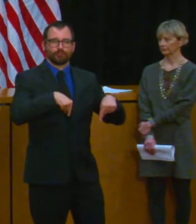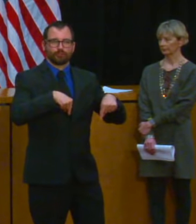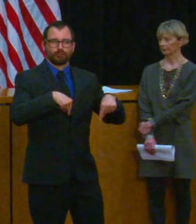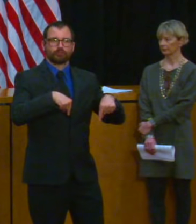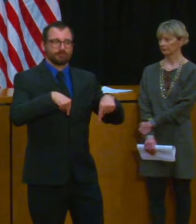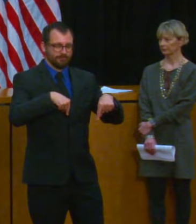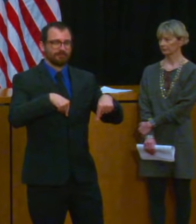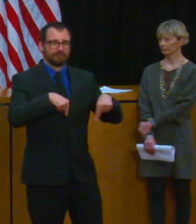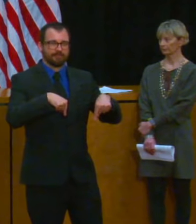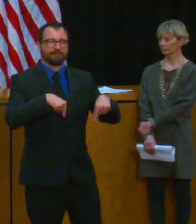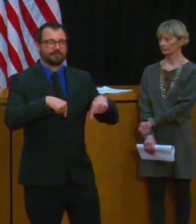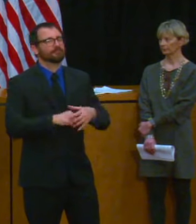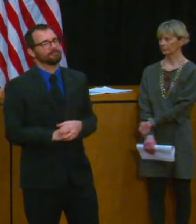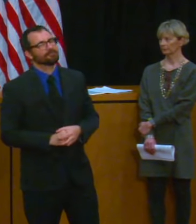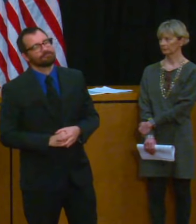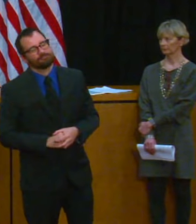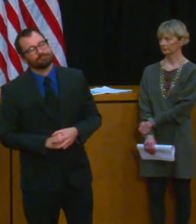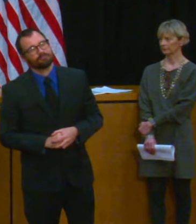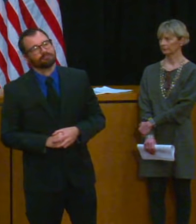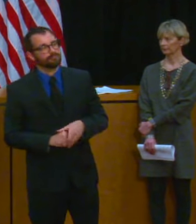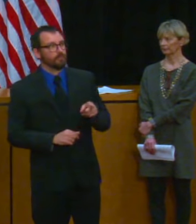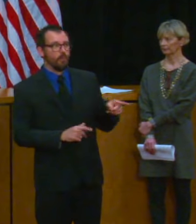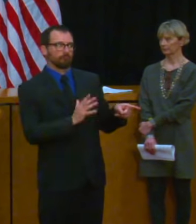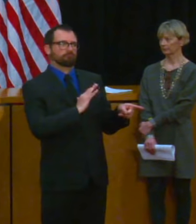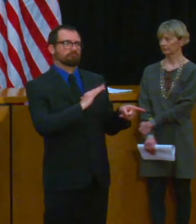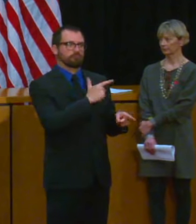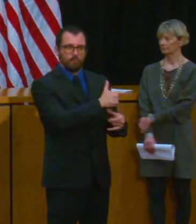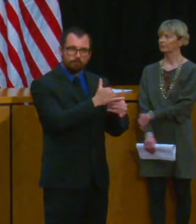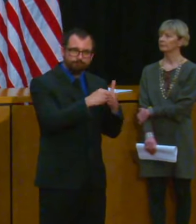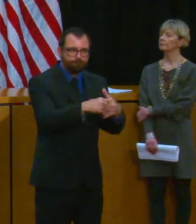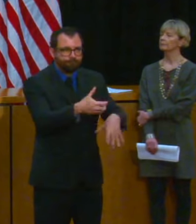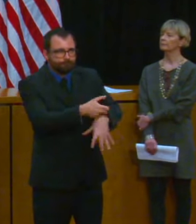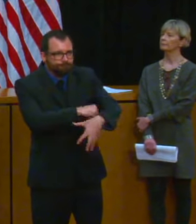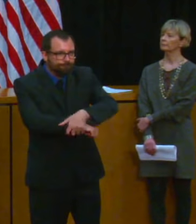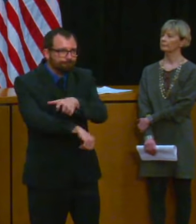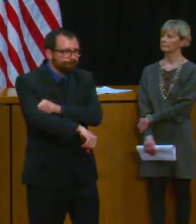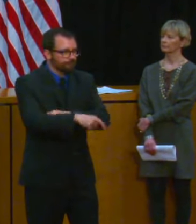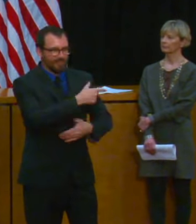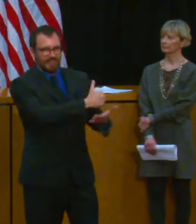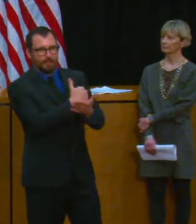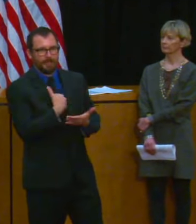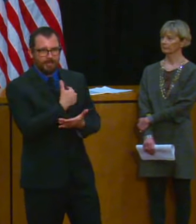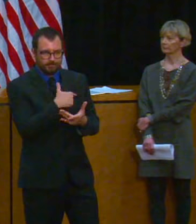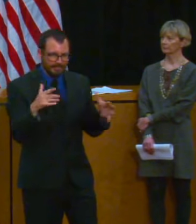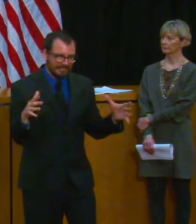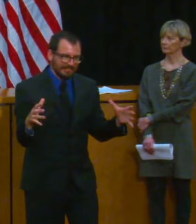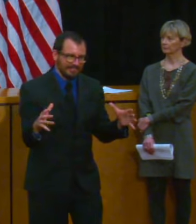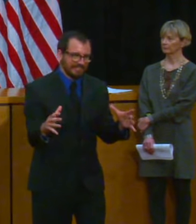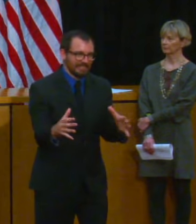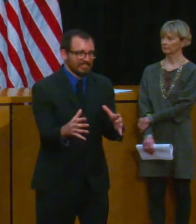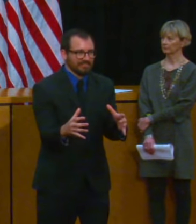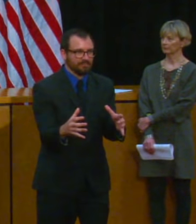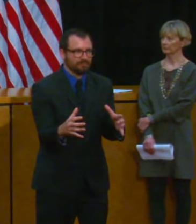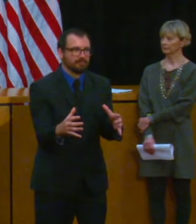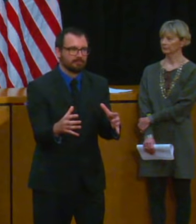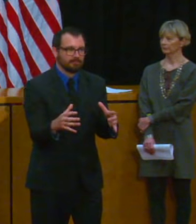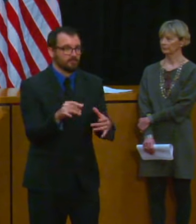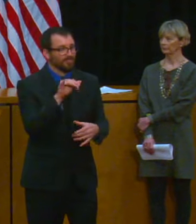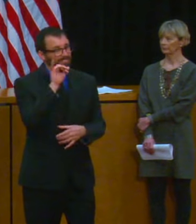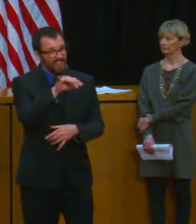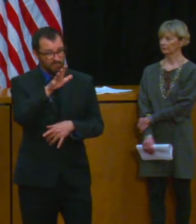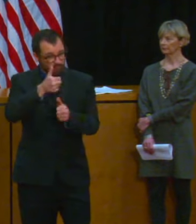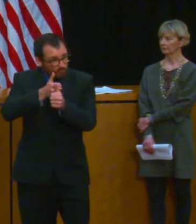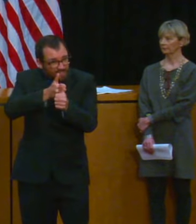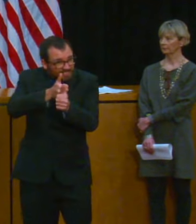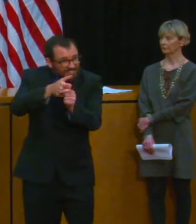but also understanding where the virus is who's been affected and how we can go about making sure that we contain it we